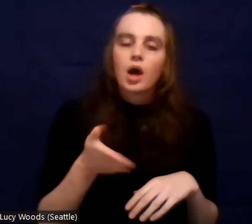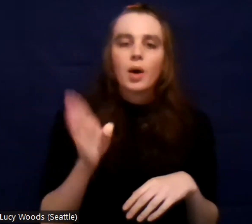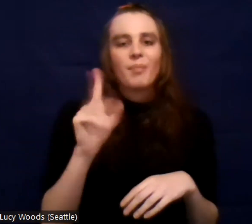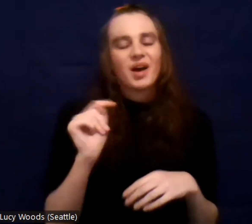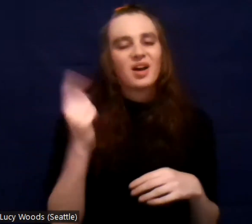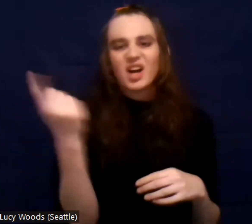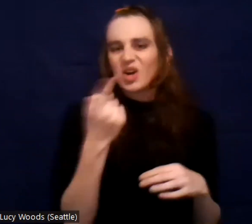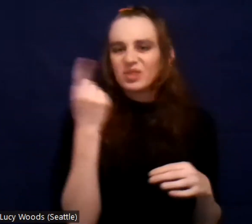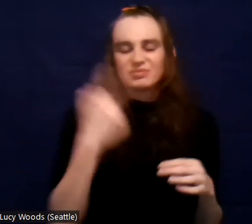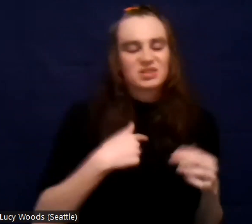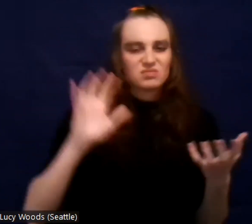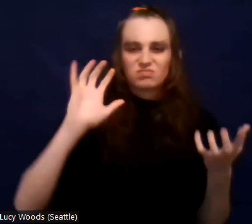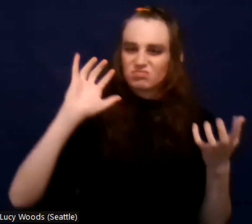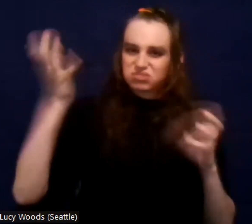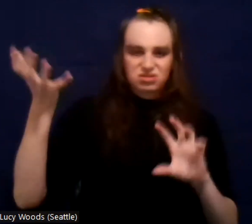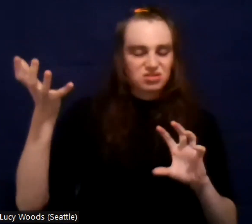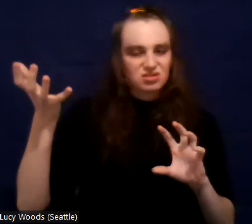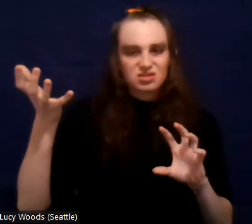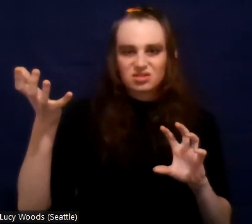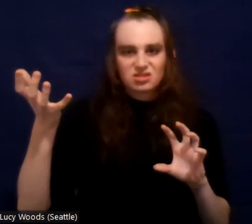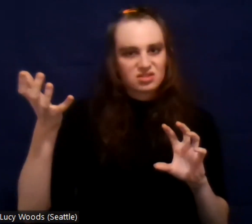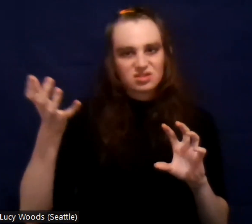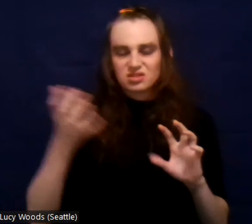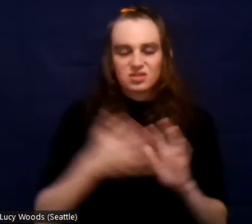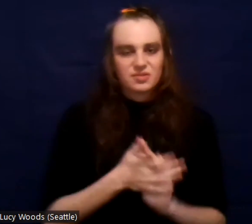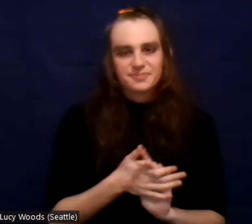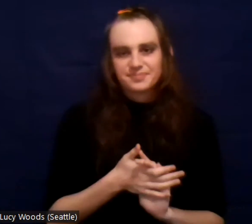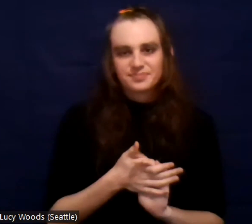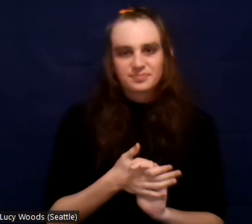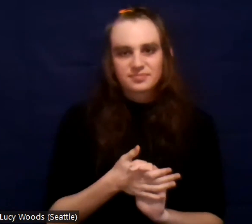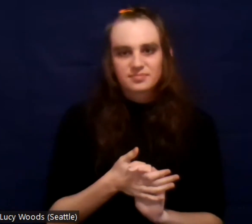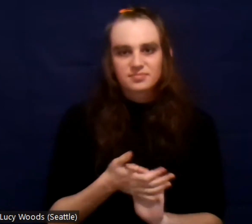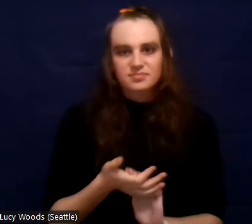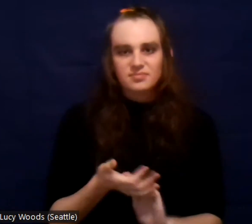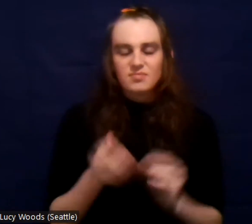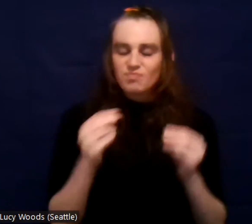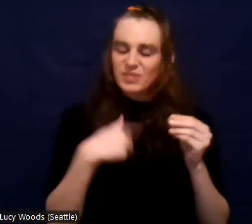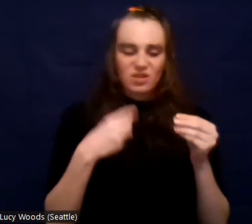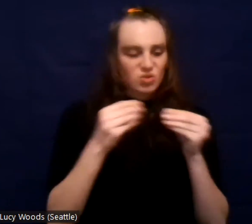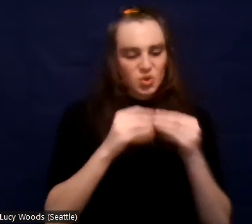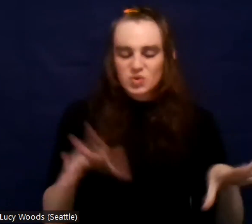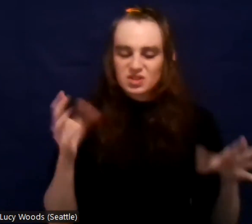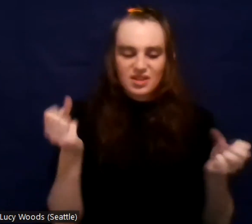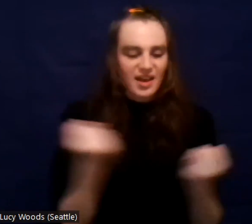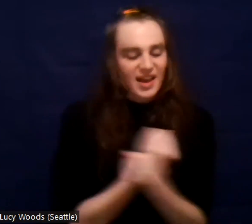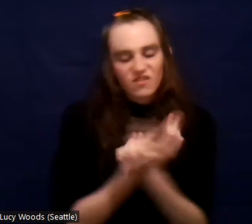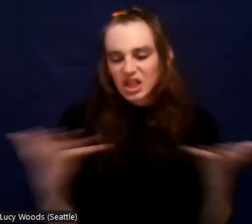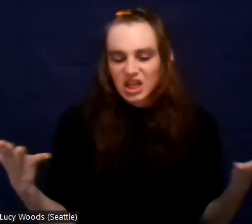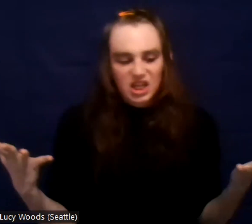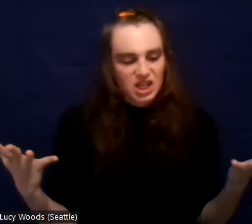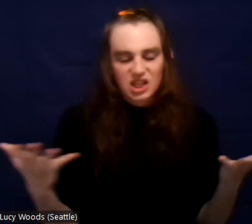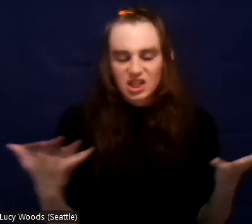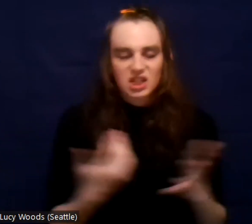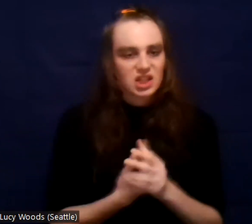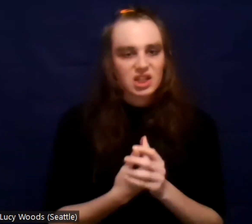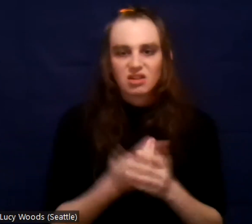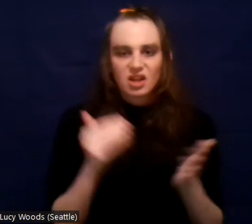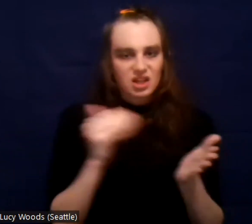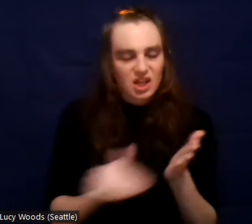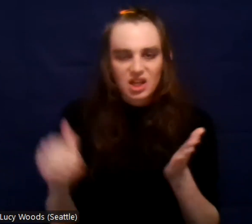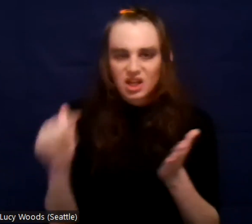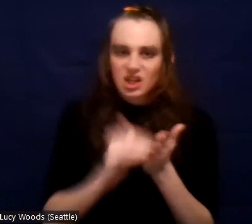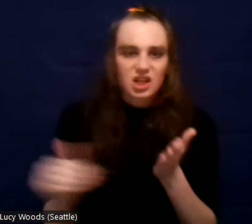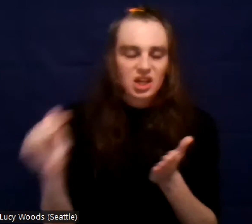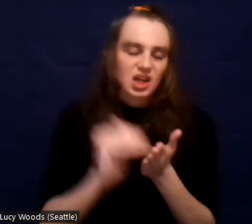it all up and going right back to just losing everything that I've ever gained. And,